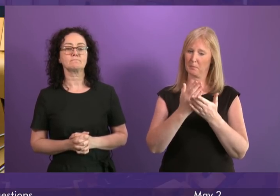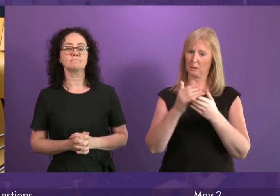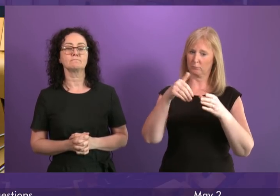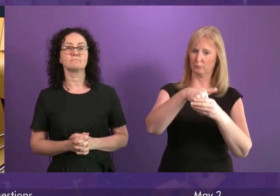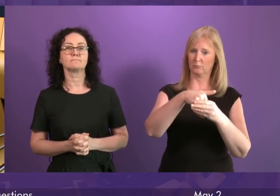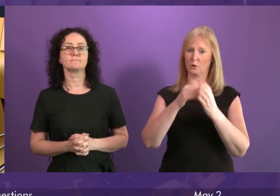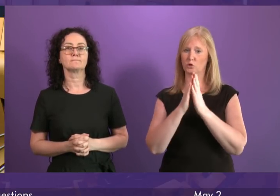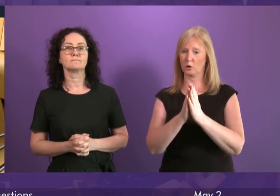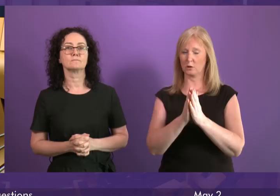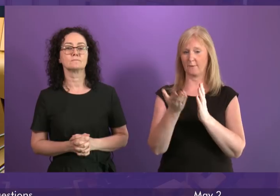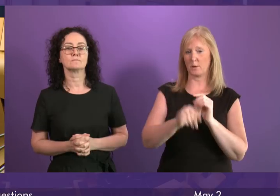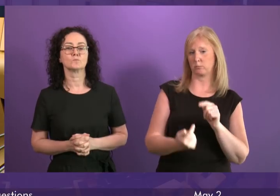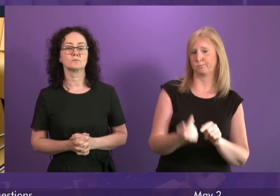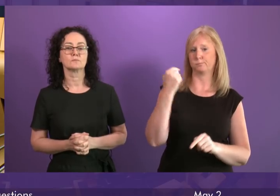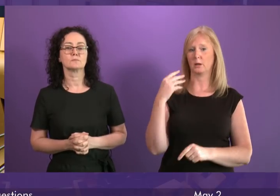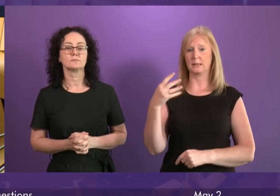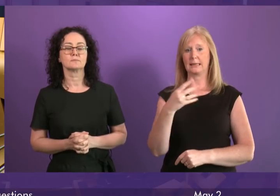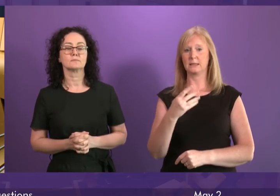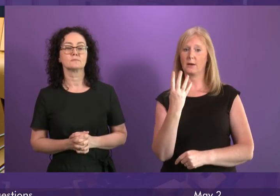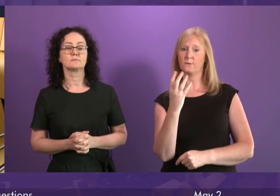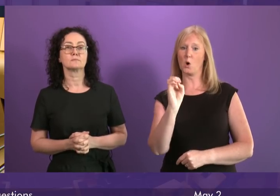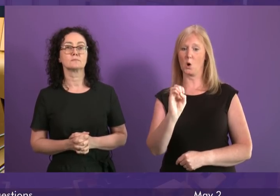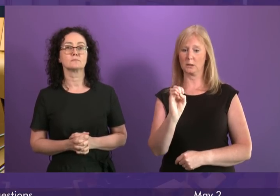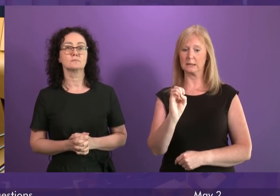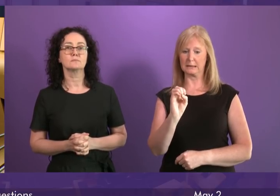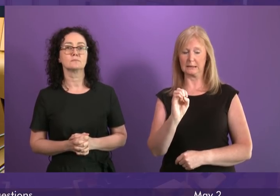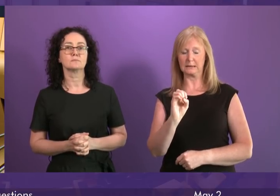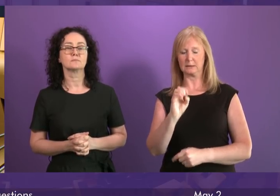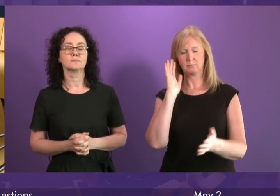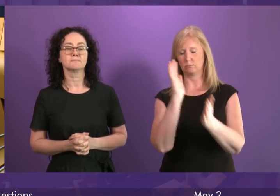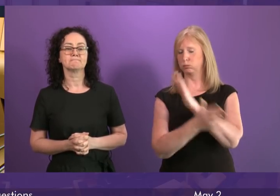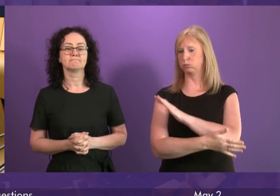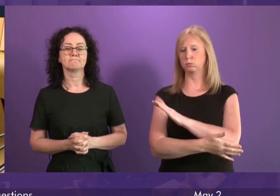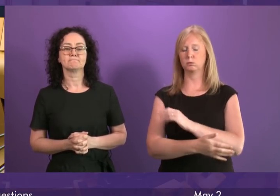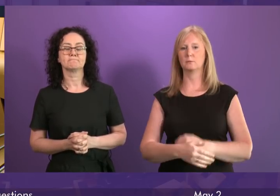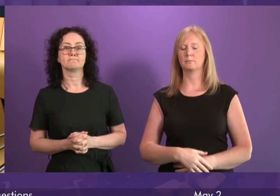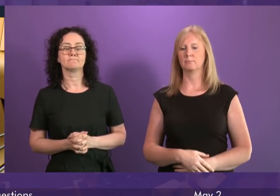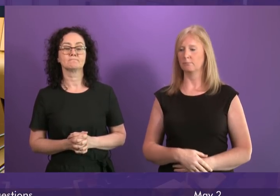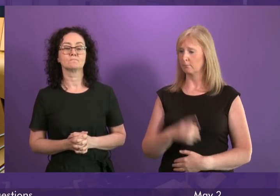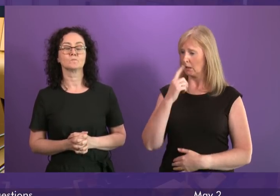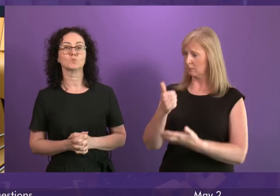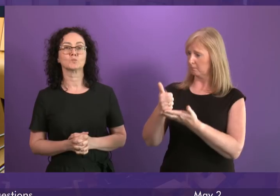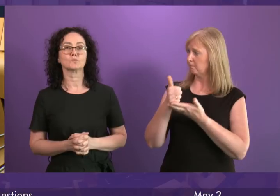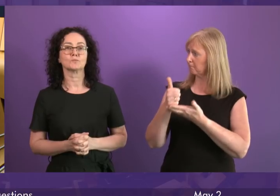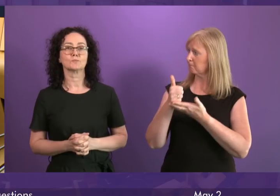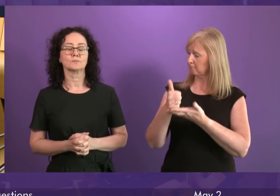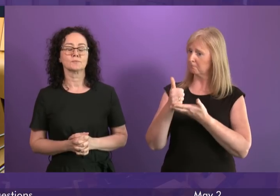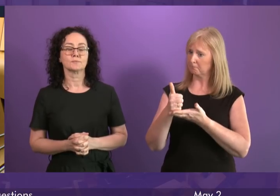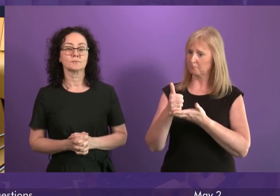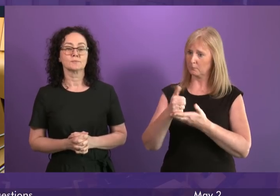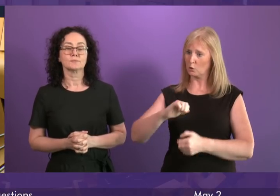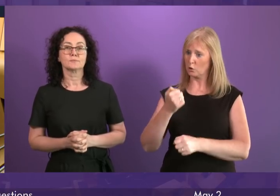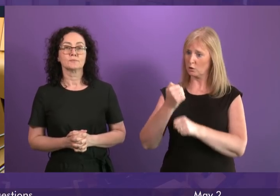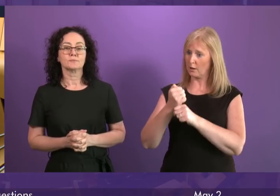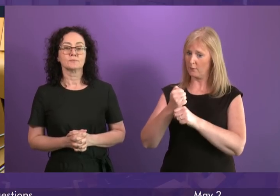1940s and much loved by the Polish congregation, was desecrated. Can the First Minister offer guidance on what the Scottish Government